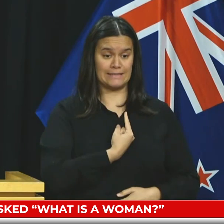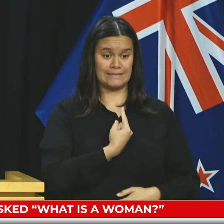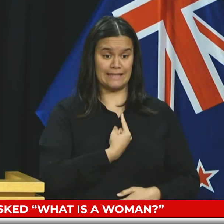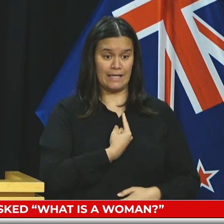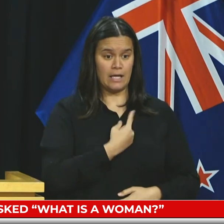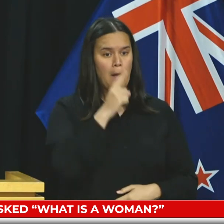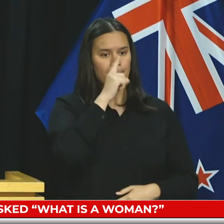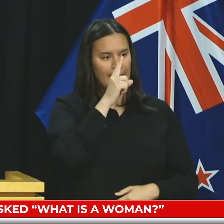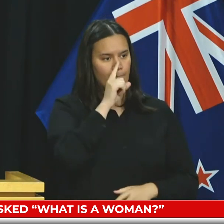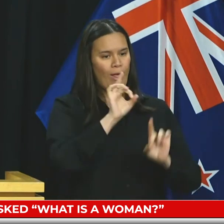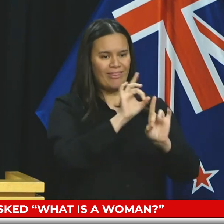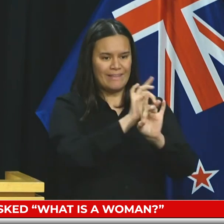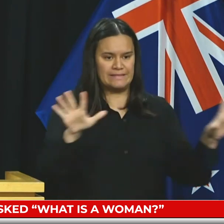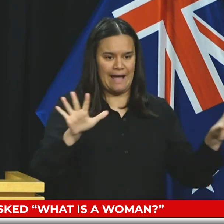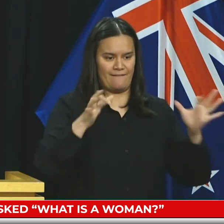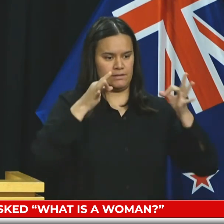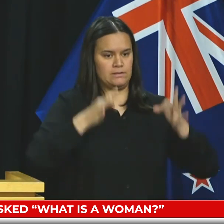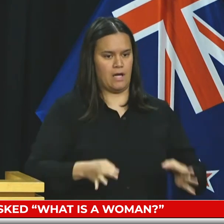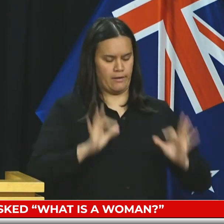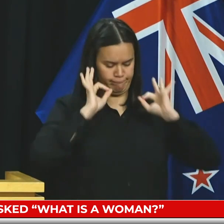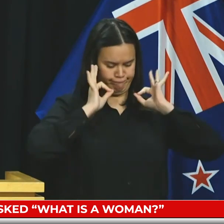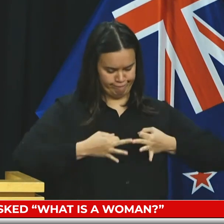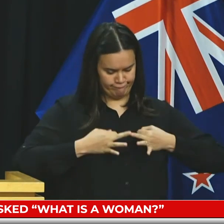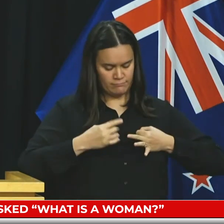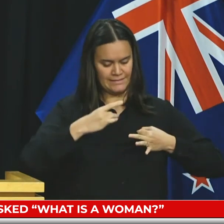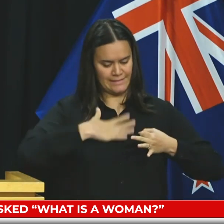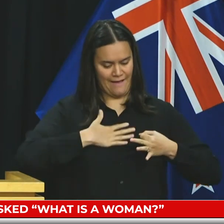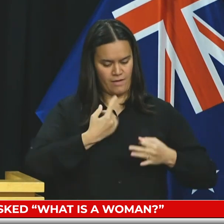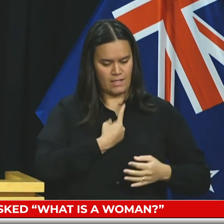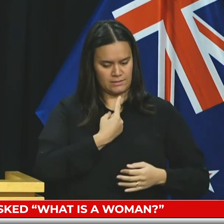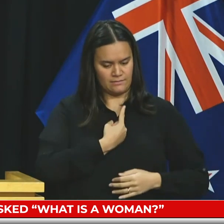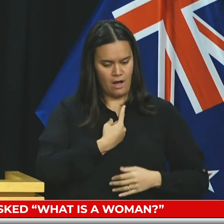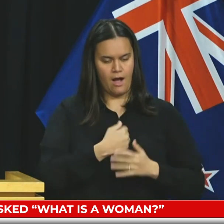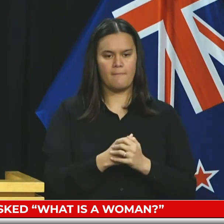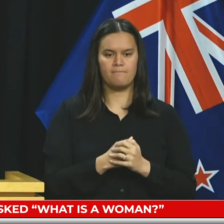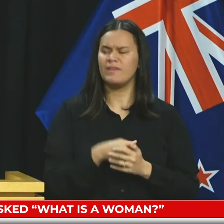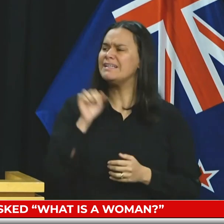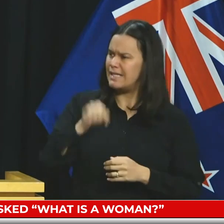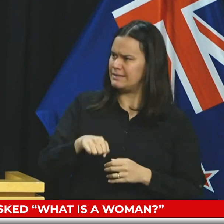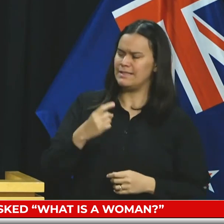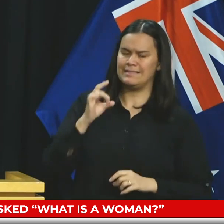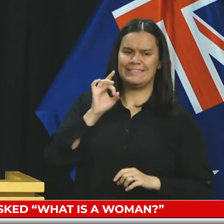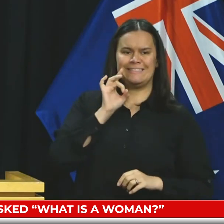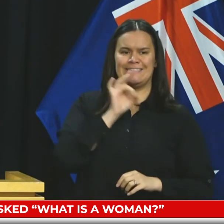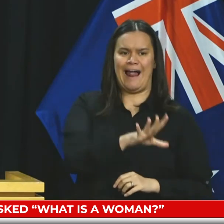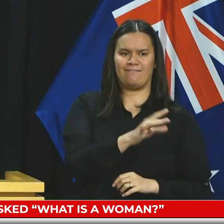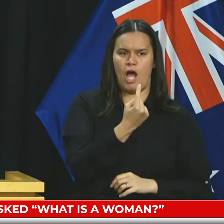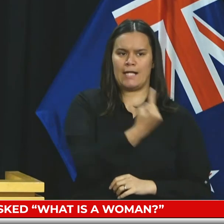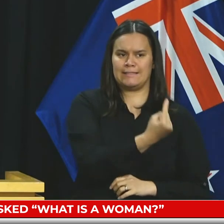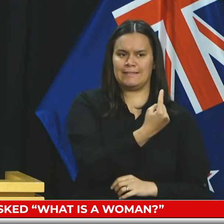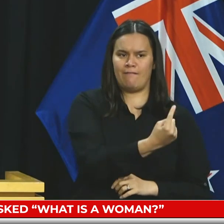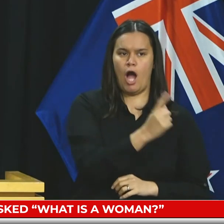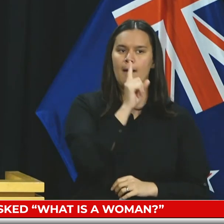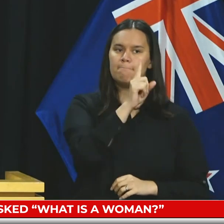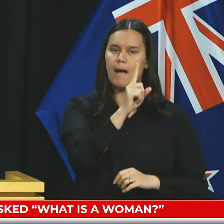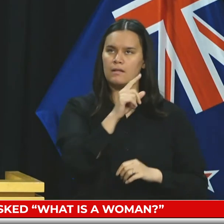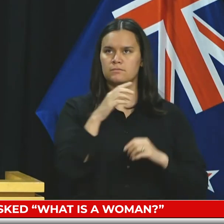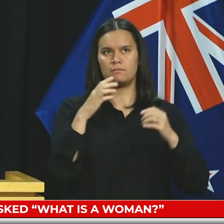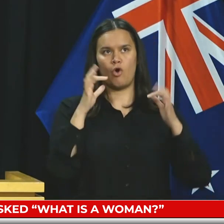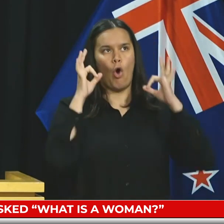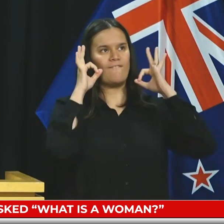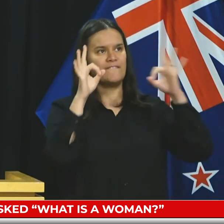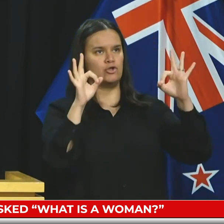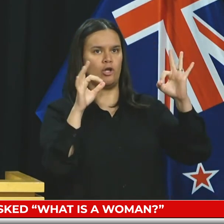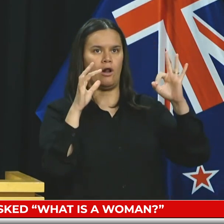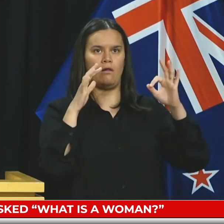define their gender identity for themselves. Self-identification? Yes. What about, if you like, an official or a wider societal